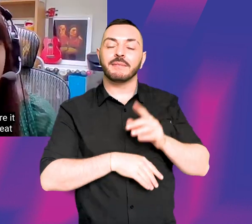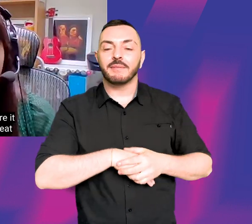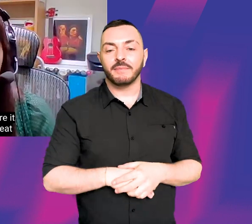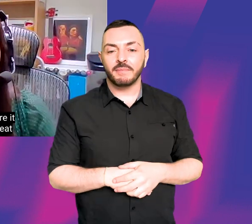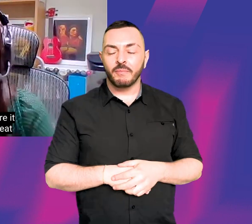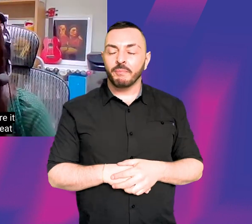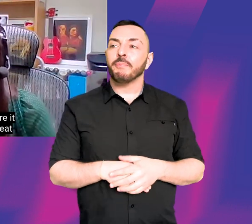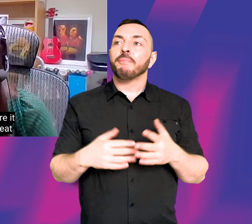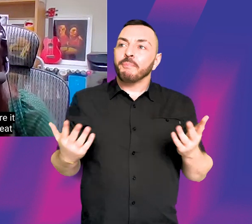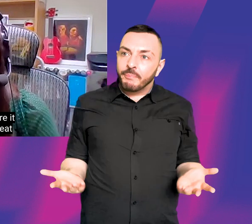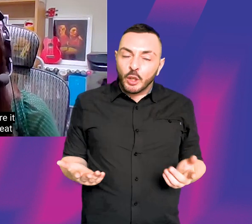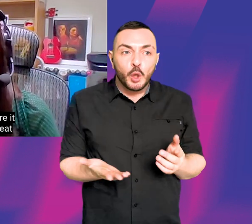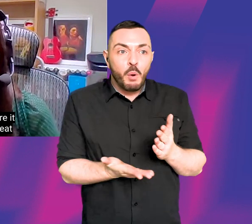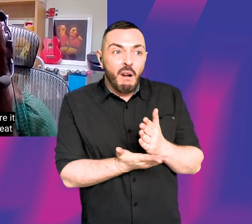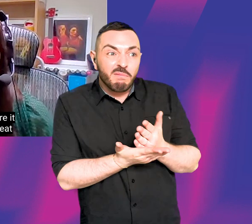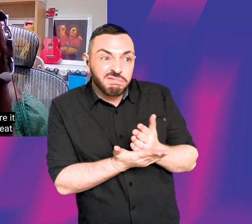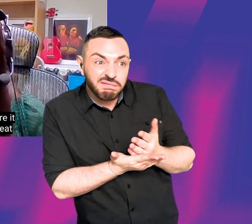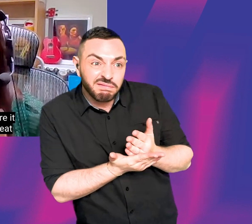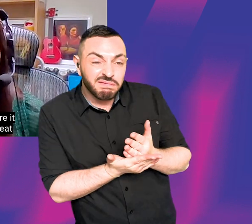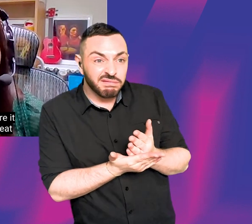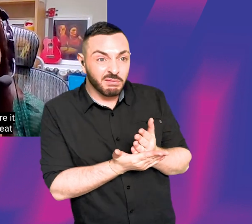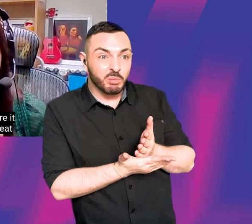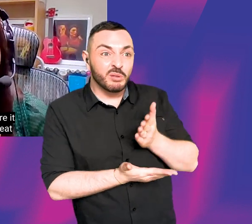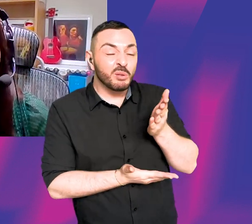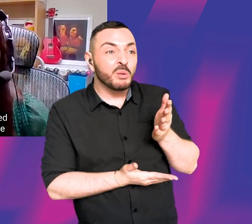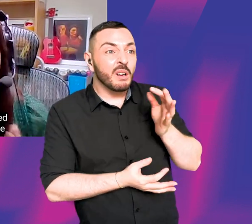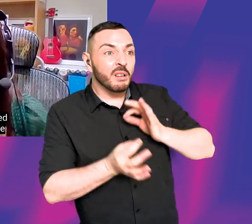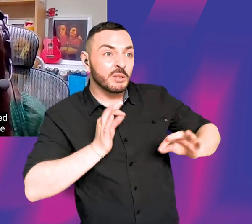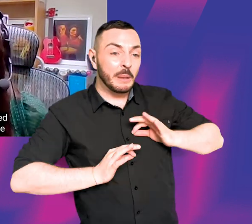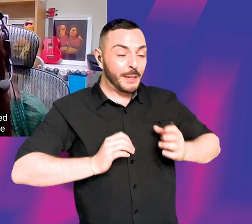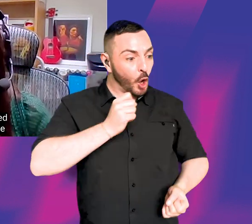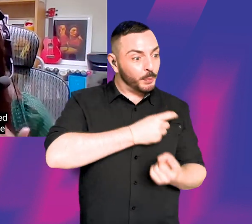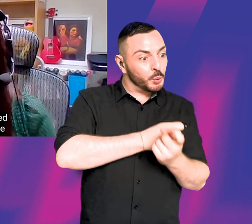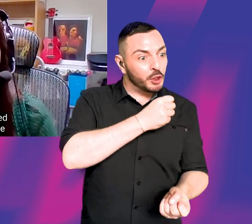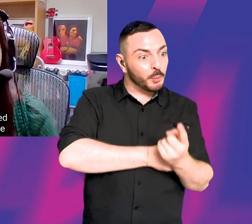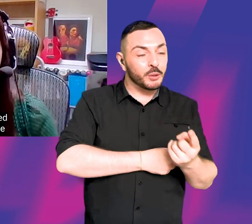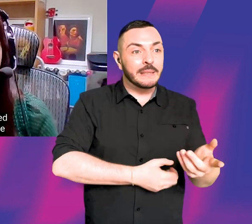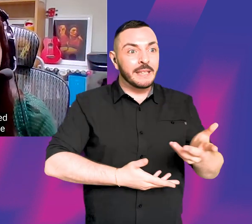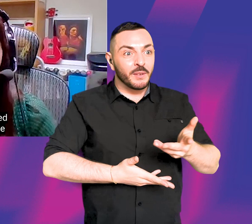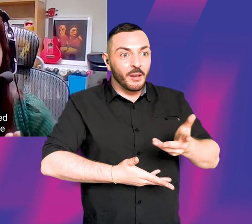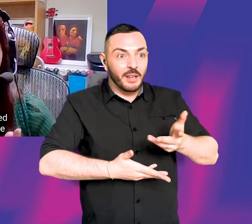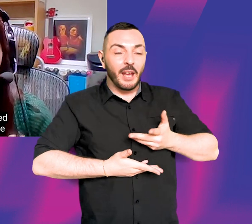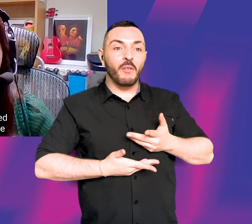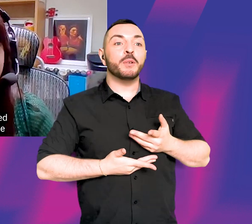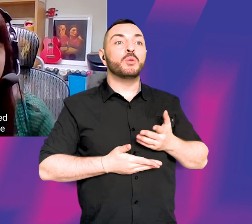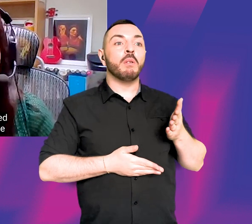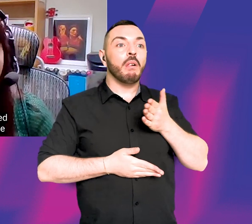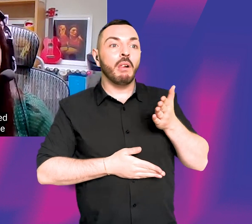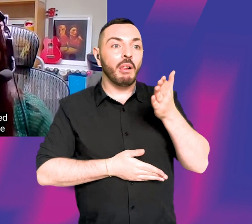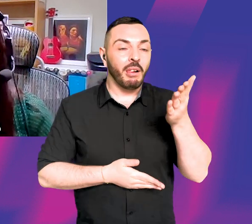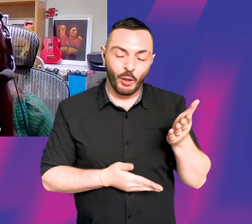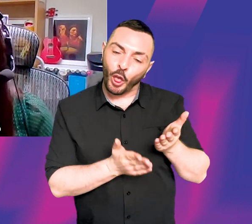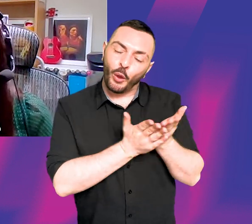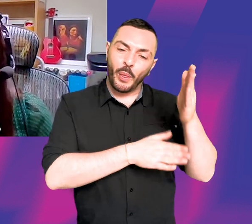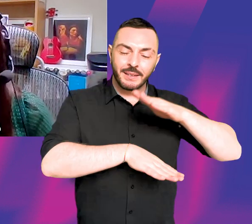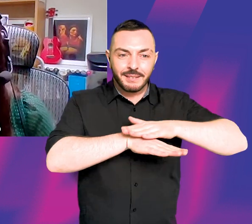even though you weren't always sure it was acting and then you, you got these great opportunities and you sort of followed this direction, uh, was it during that